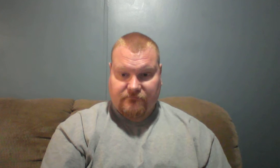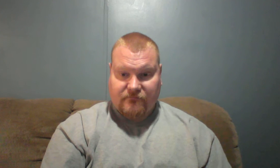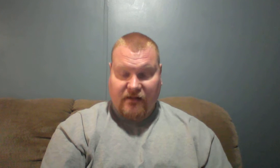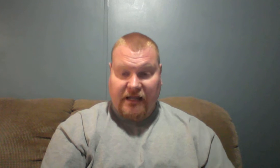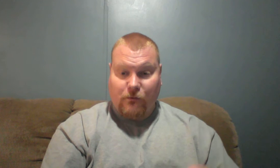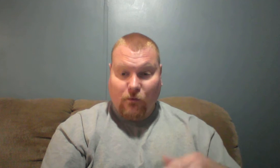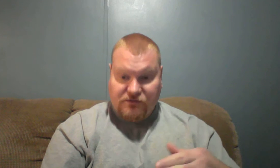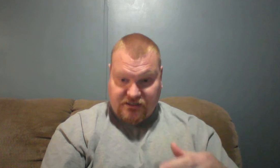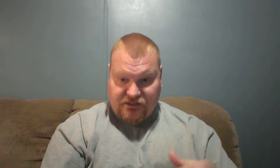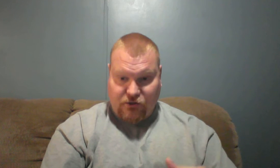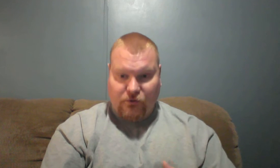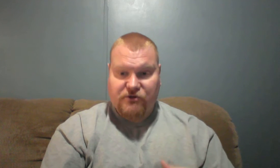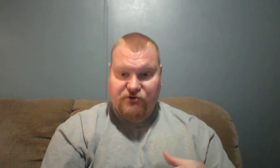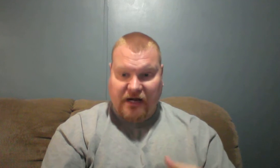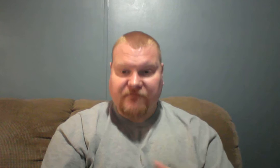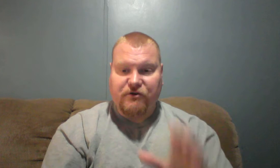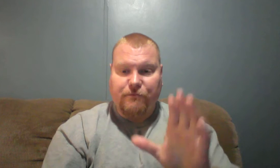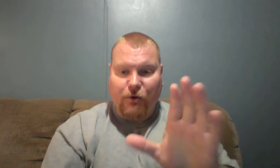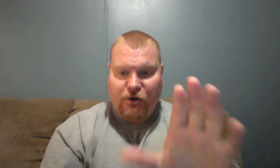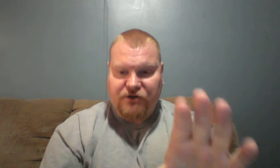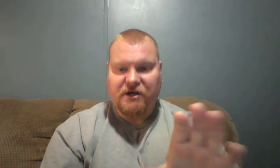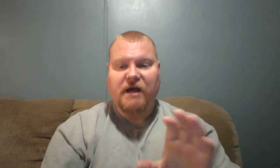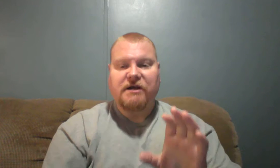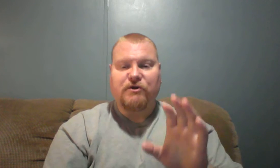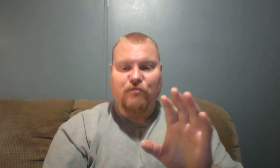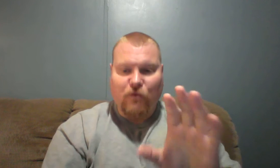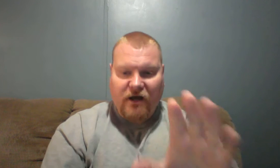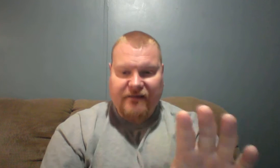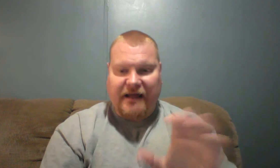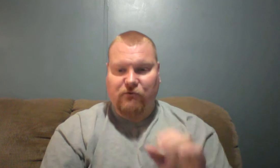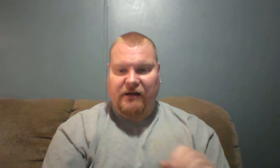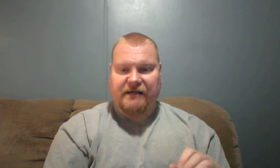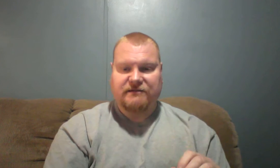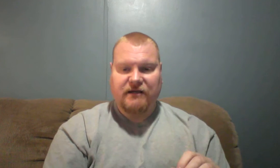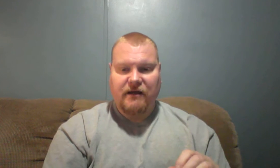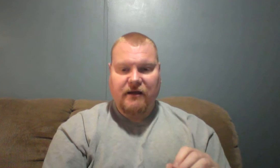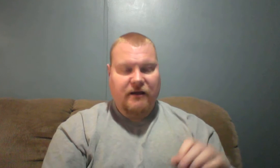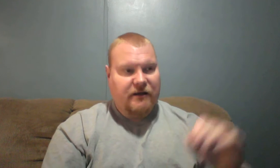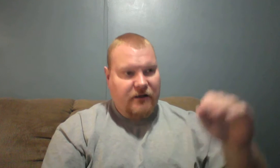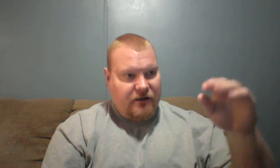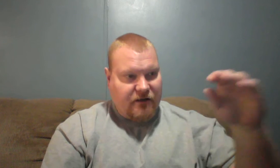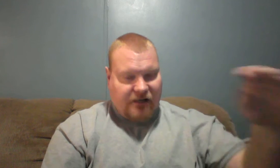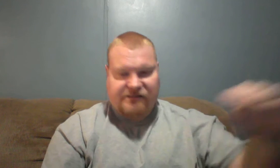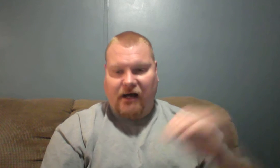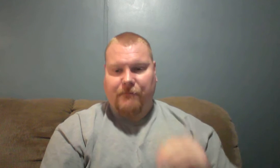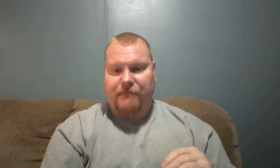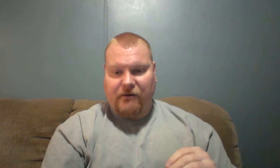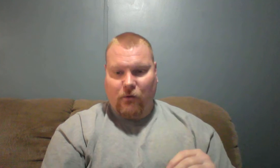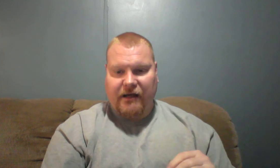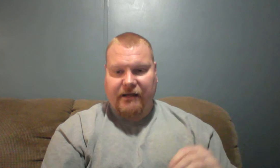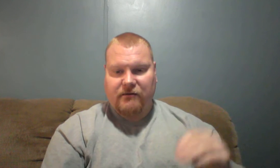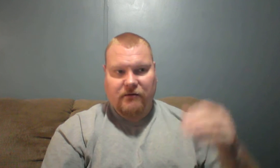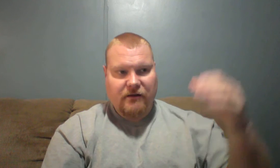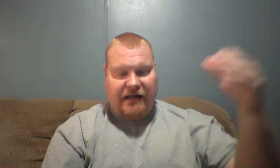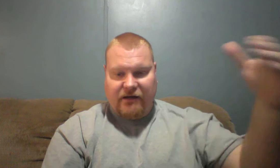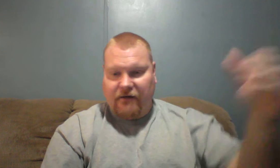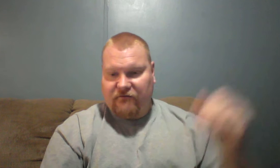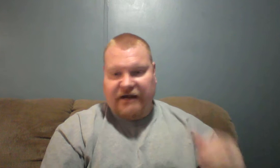He wants us to strive to push to run that race, not stop midway and never, never